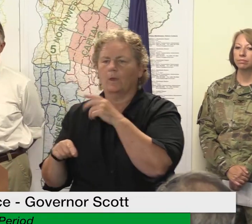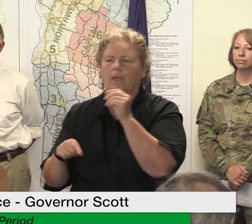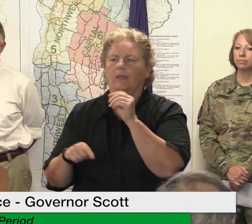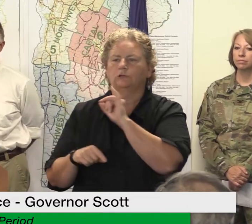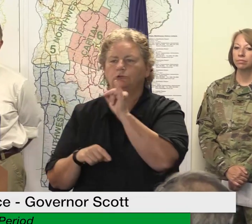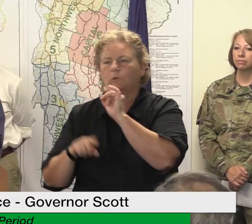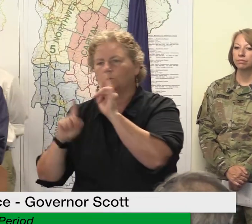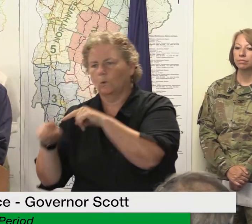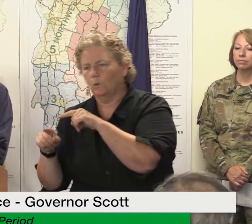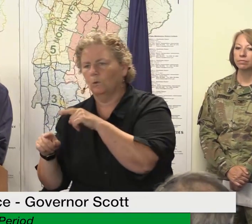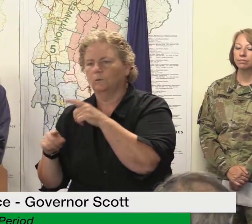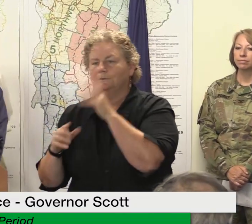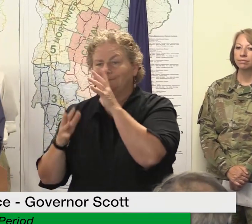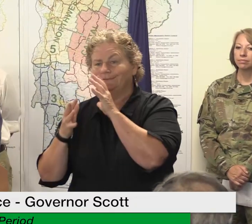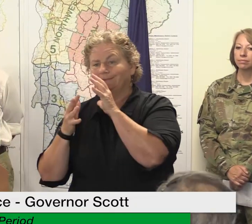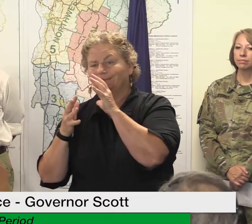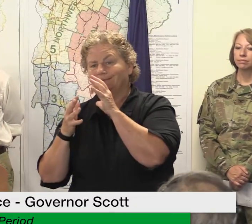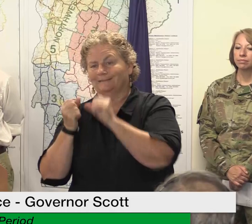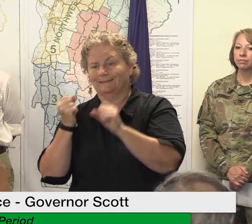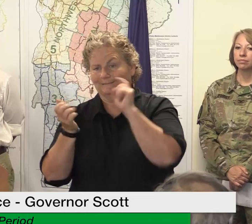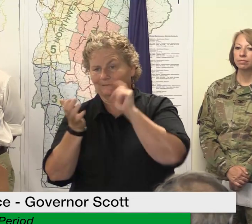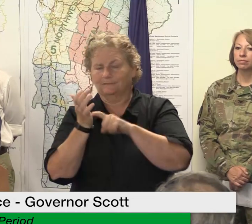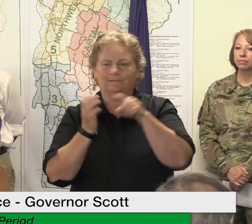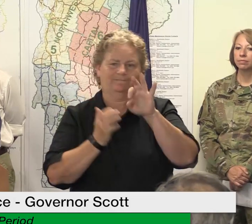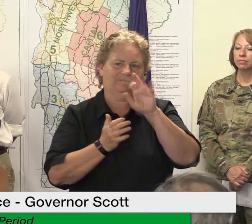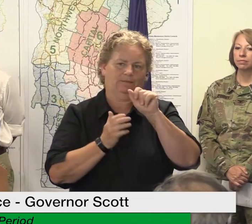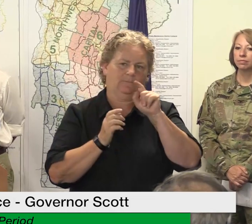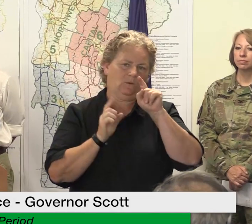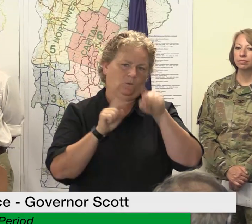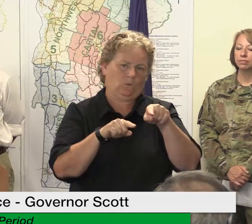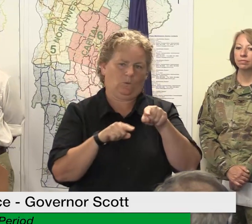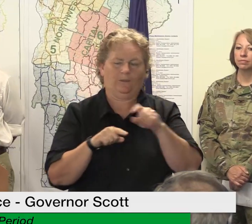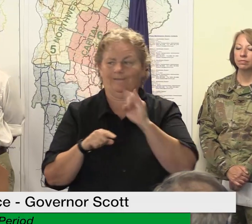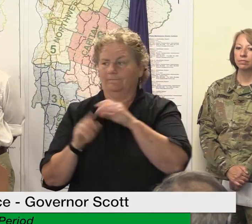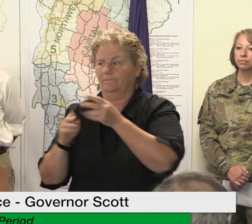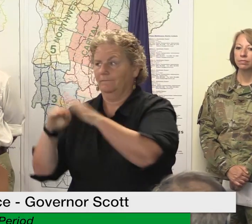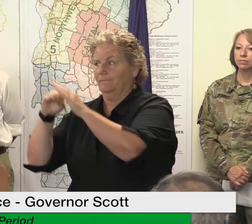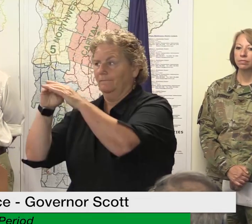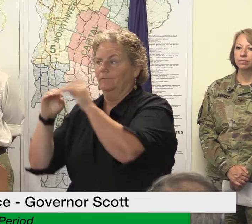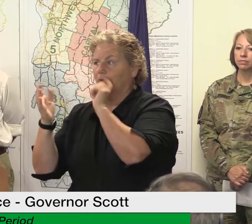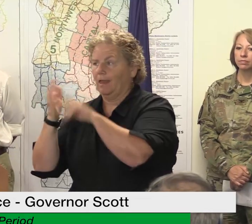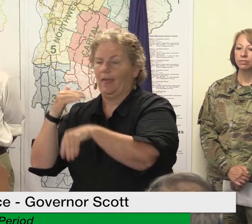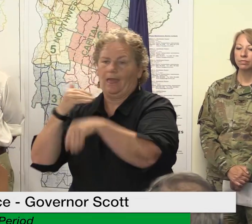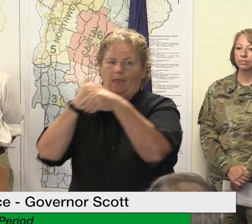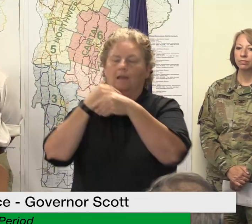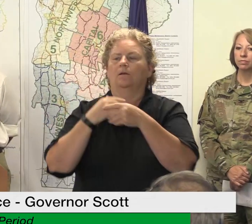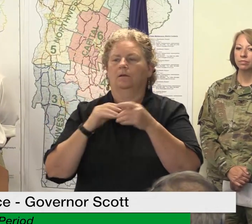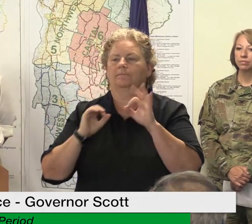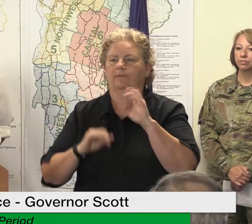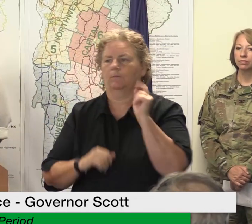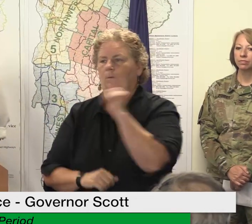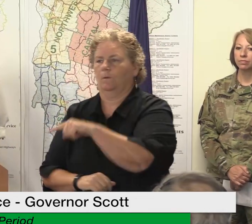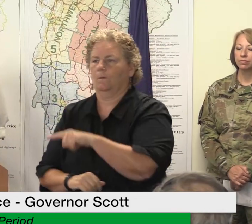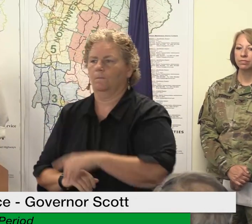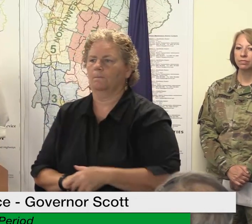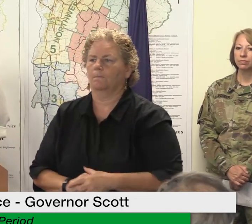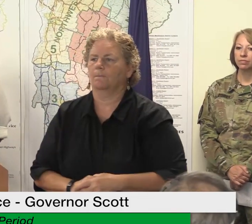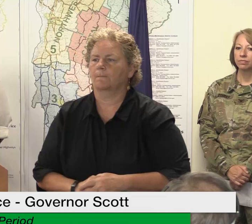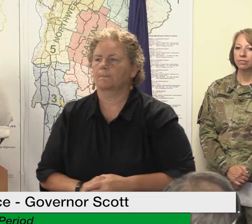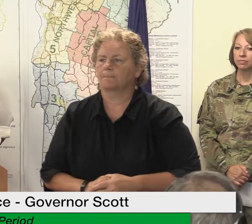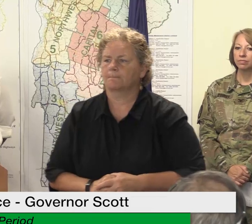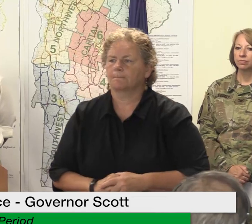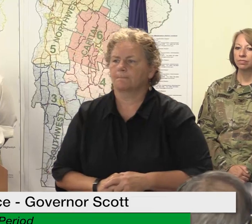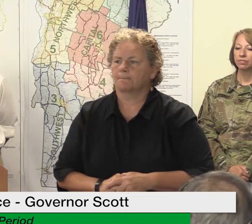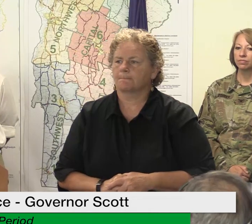homeowner in an undeclared county in the county that never gets declared and you've suffered expensive damage uh